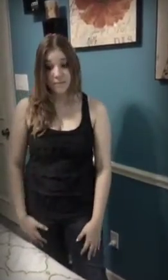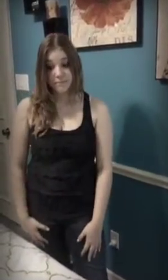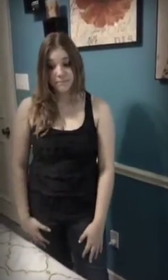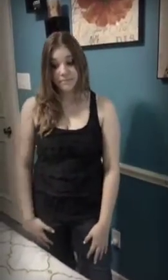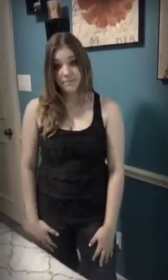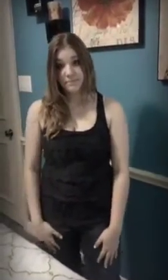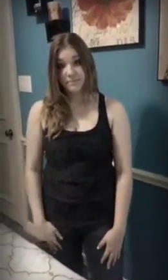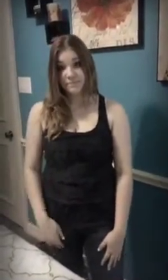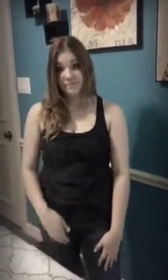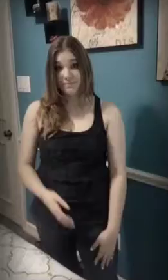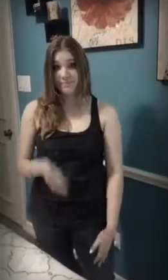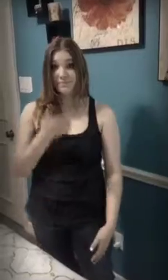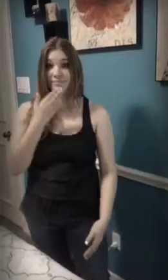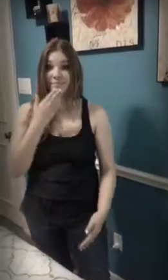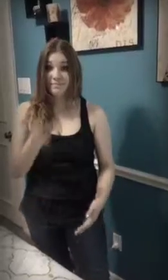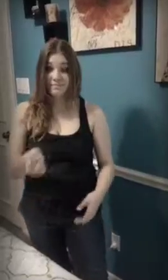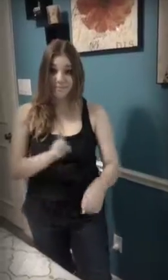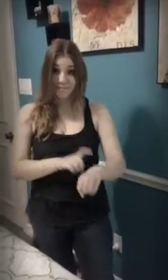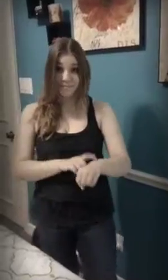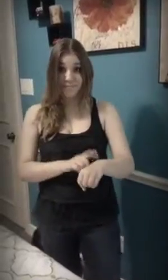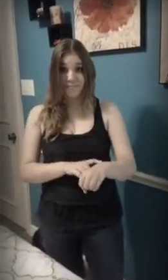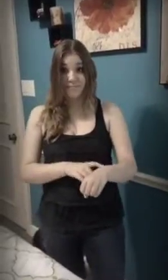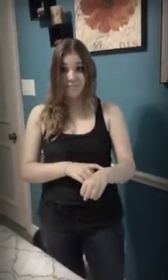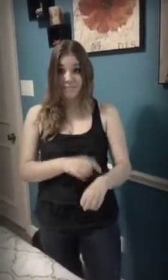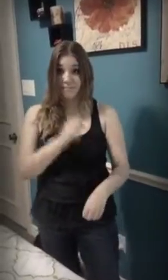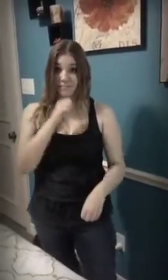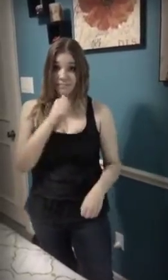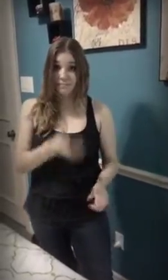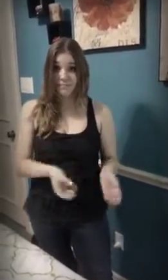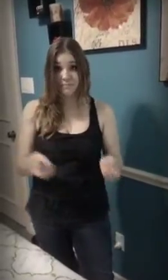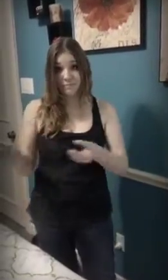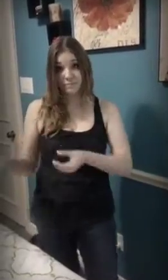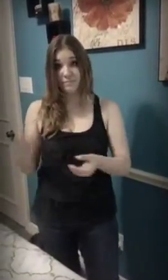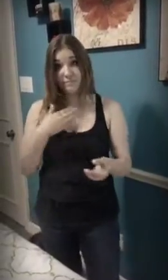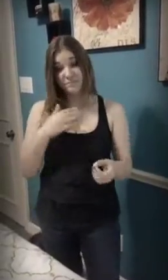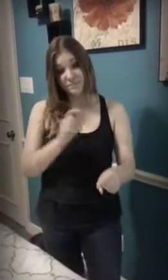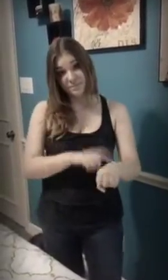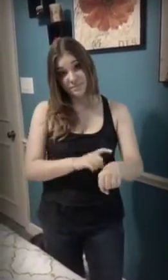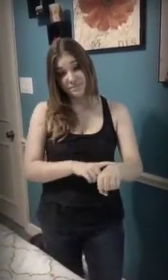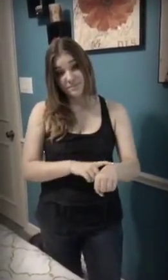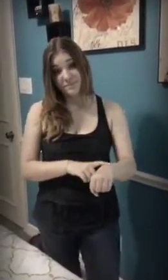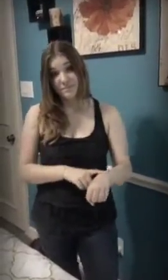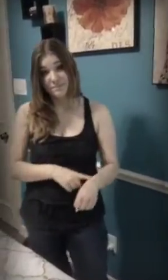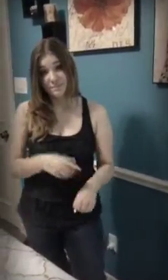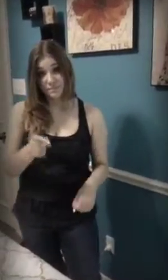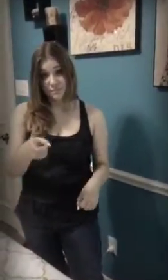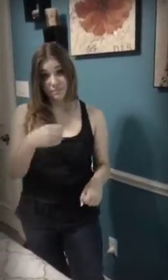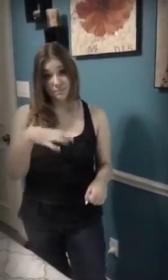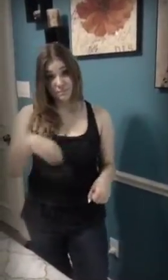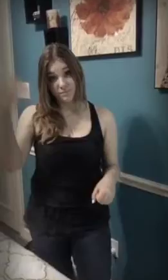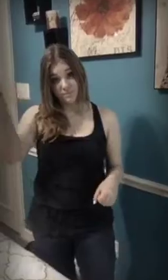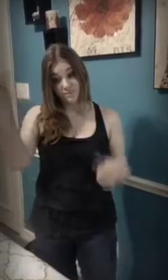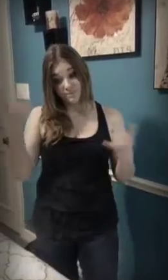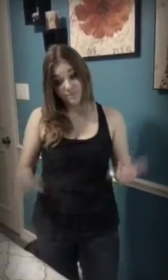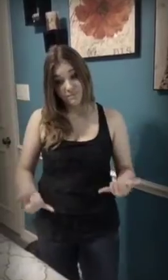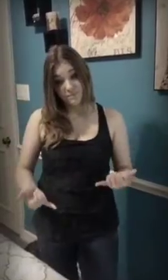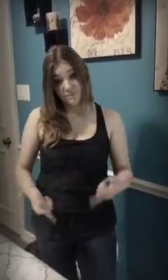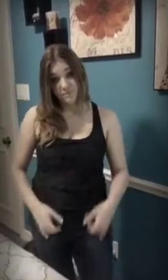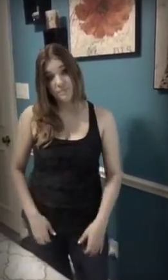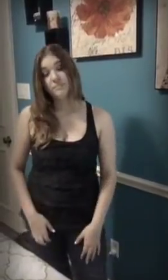So let me thank you for your time And try not to waste any more of mine Get out of here fast